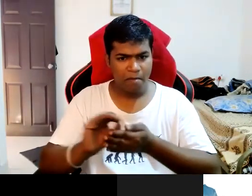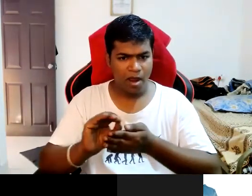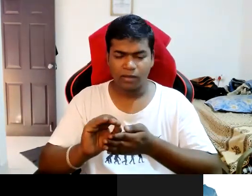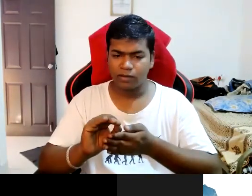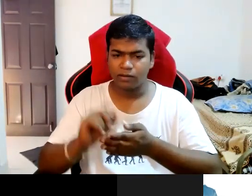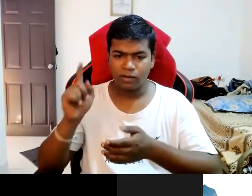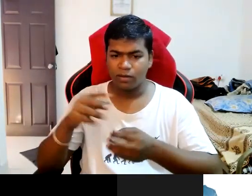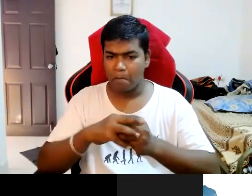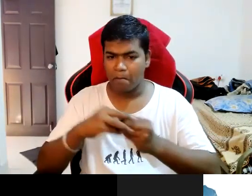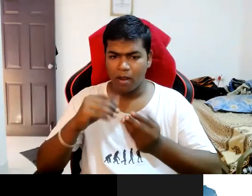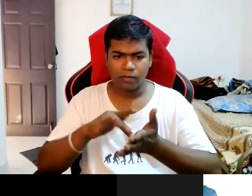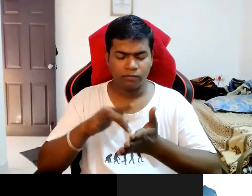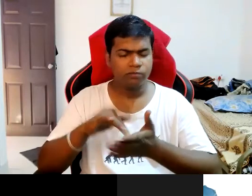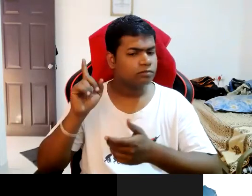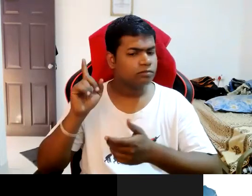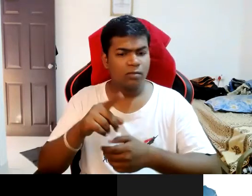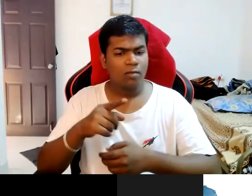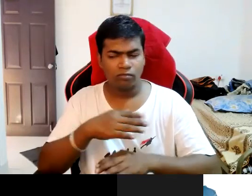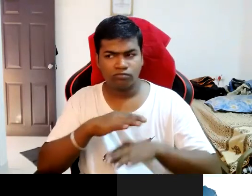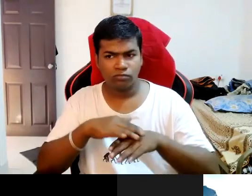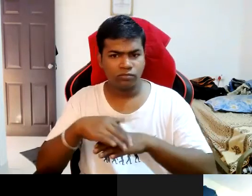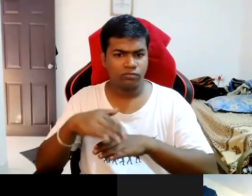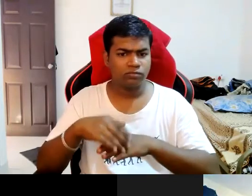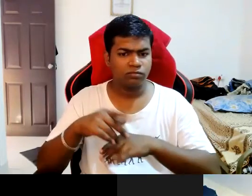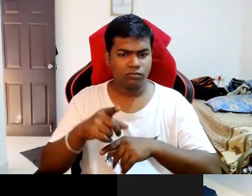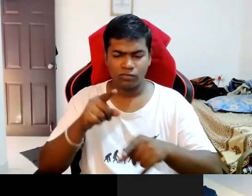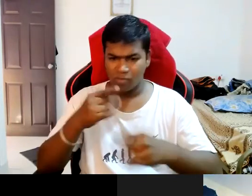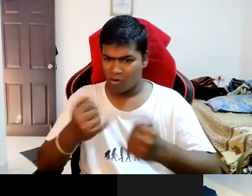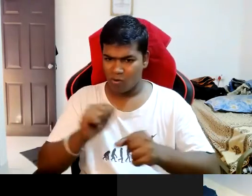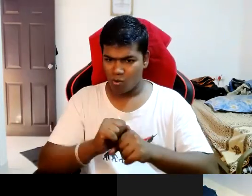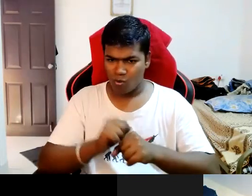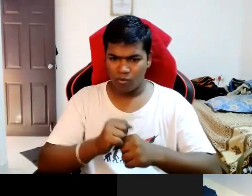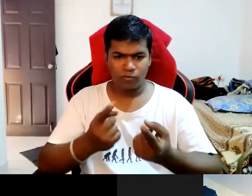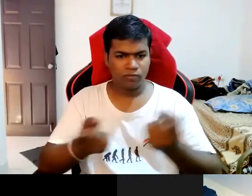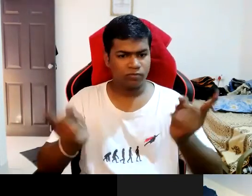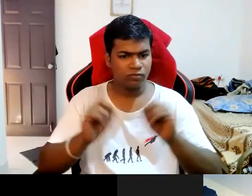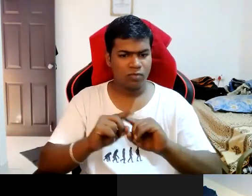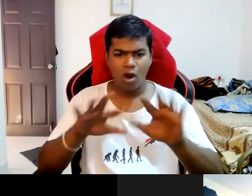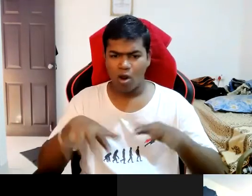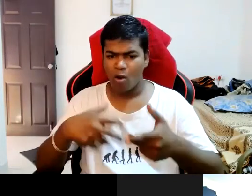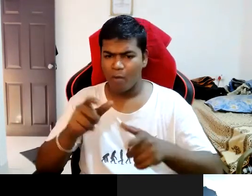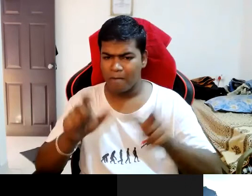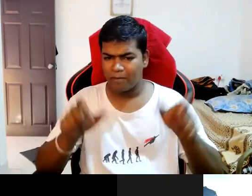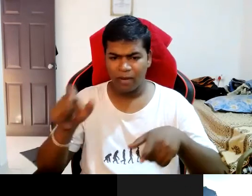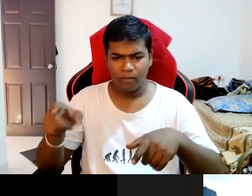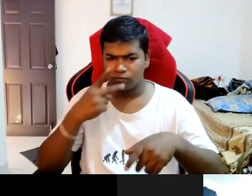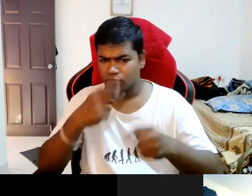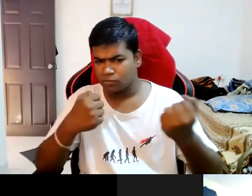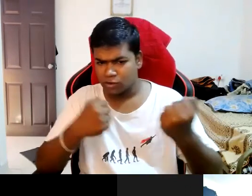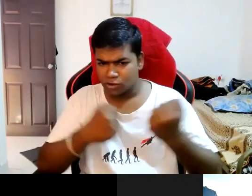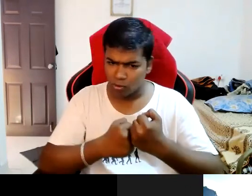how's your experience have been with the your current organization and how are people over there are they supportive